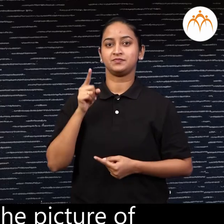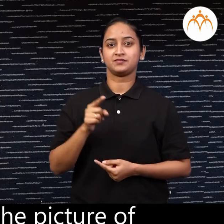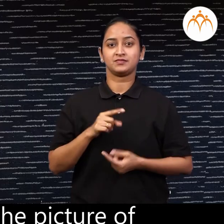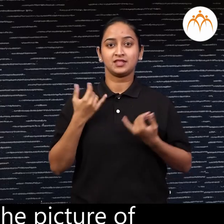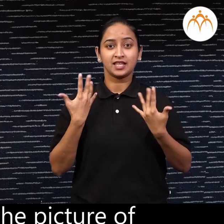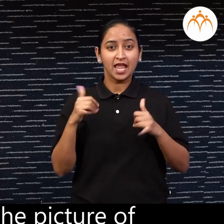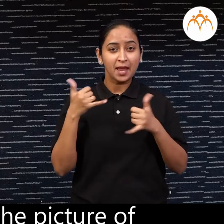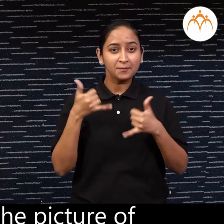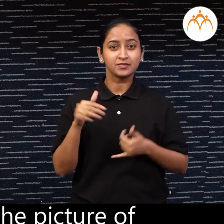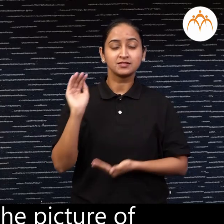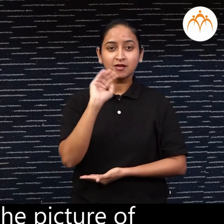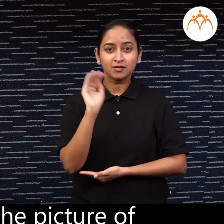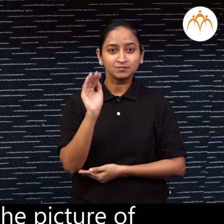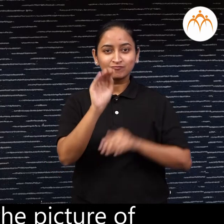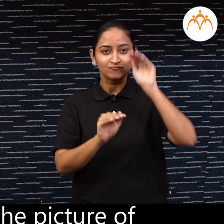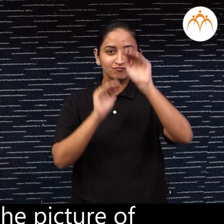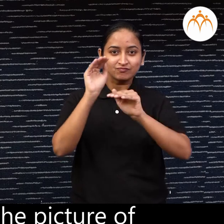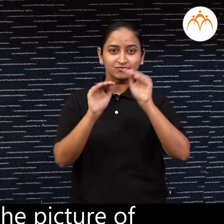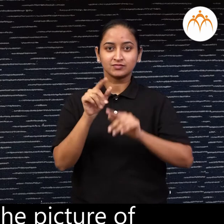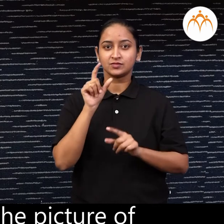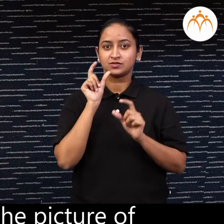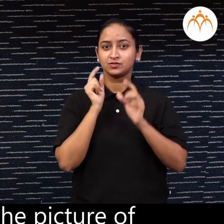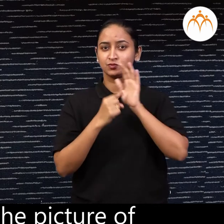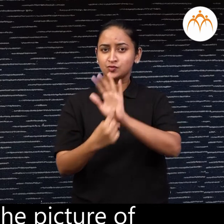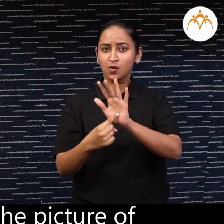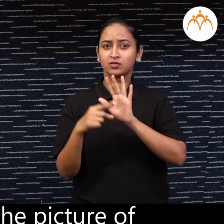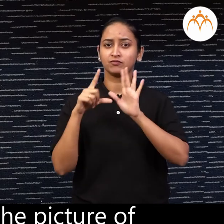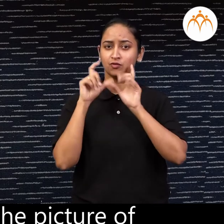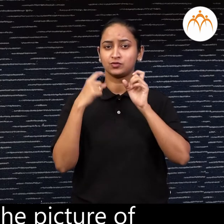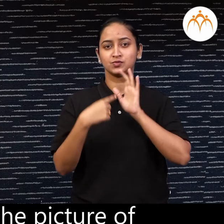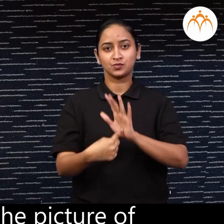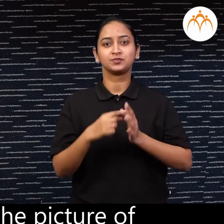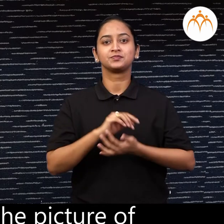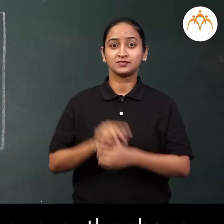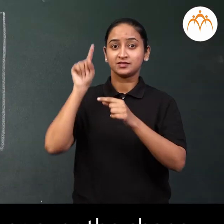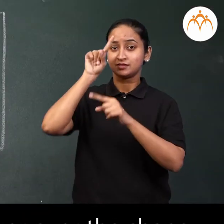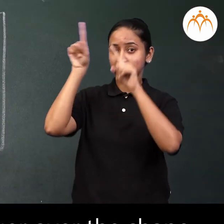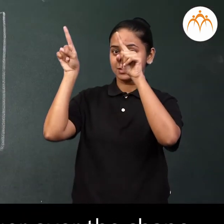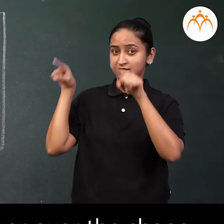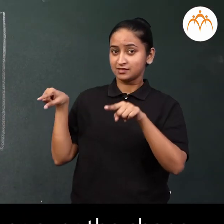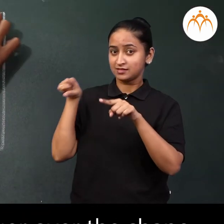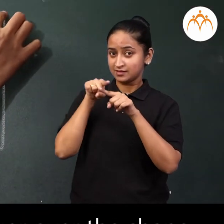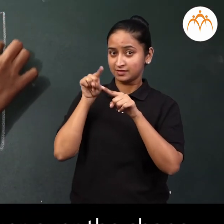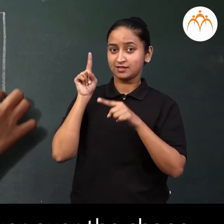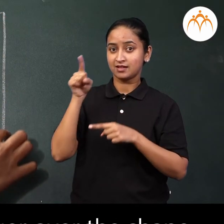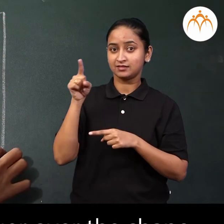She showed the picture of snakes and ladders. She moved her finger over the shape.